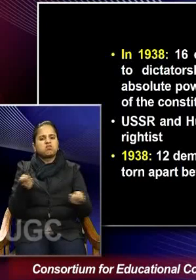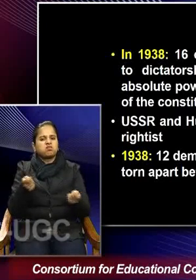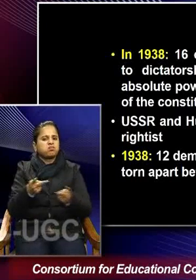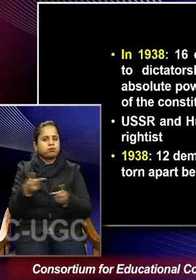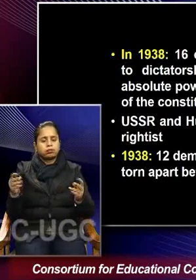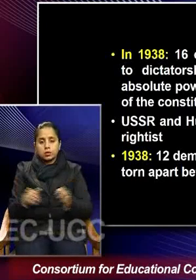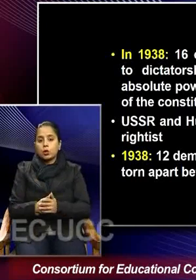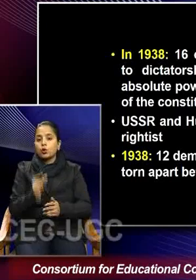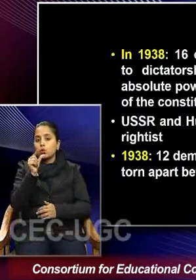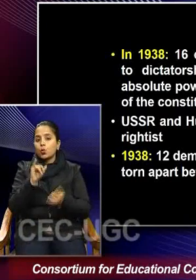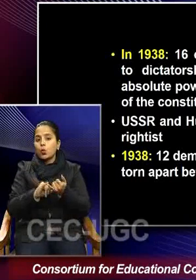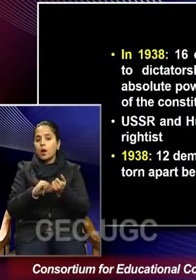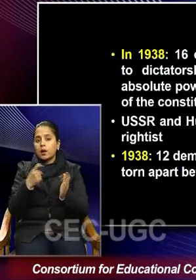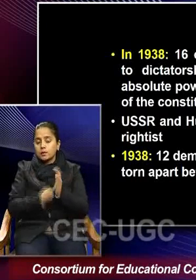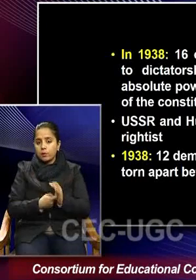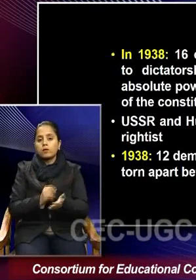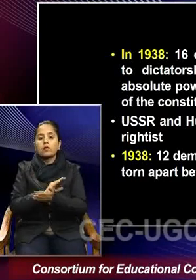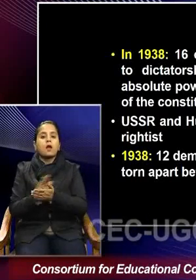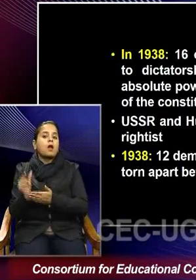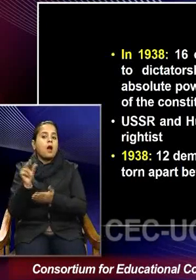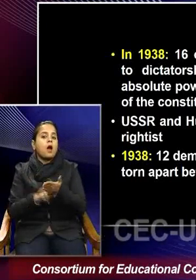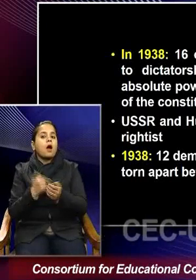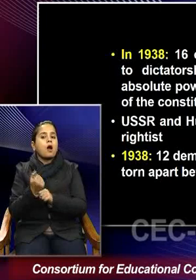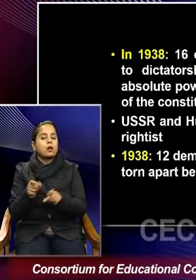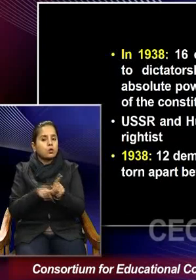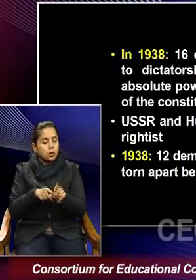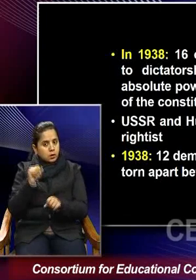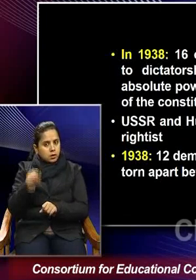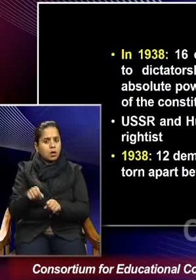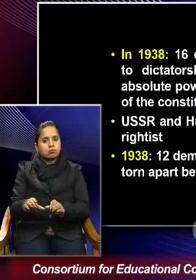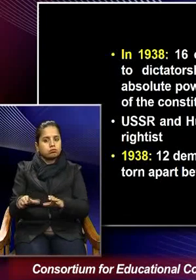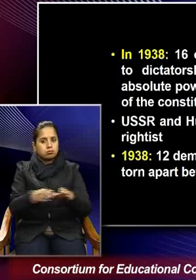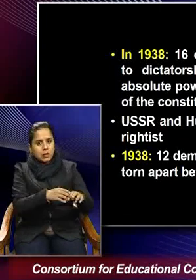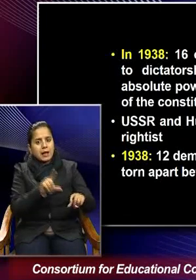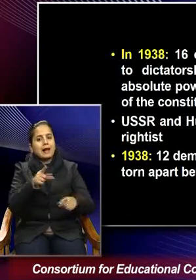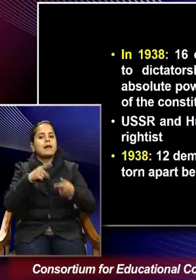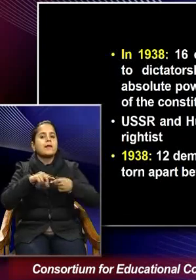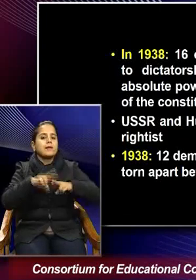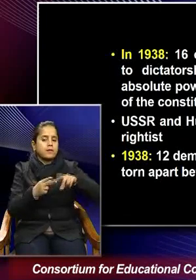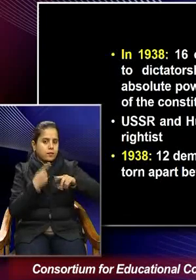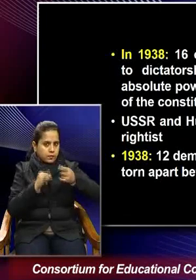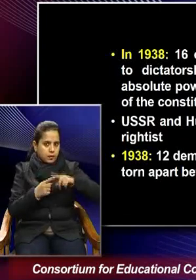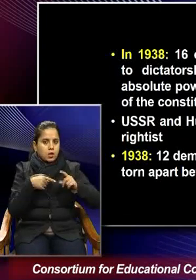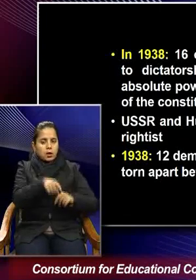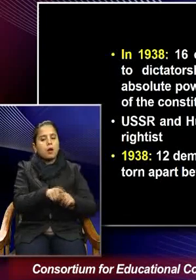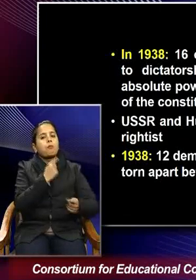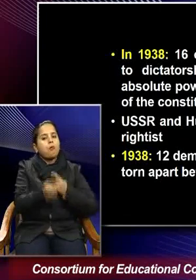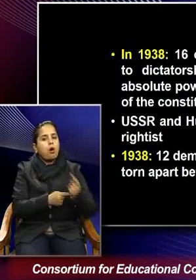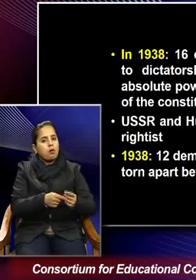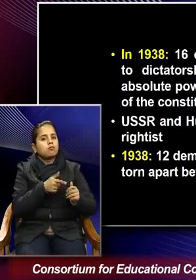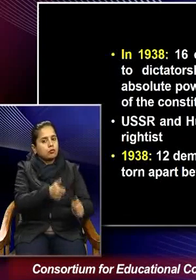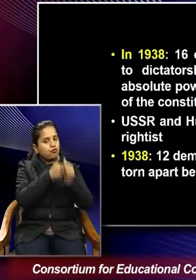USSR and Hungary as leftist, uh, you can say, uh, pursuing leftist politics,